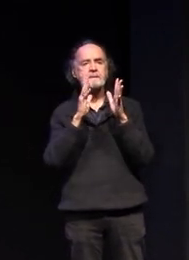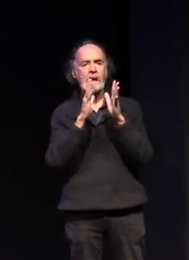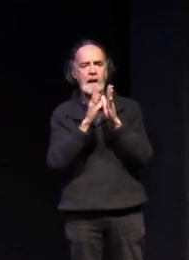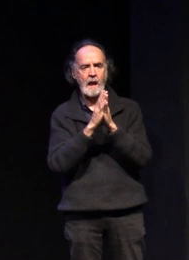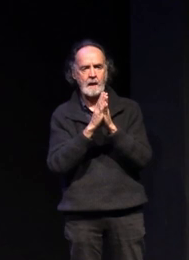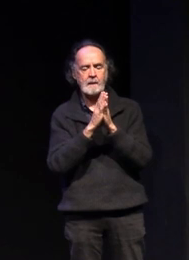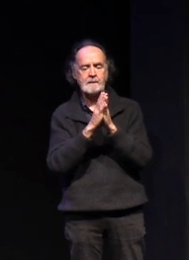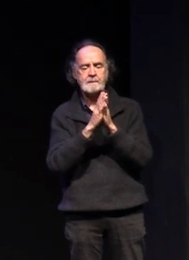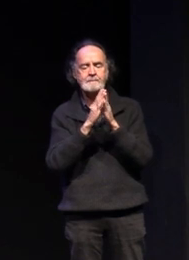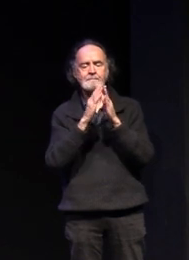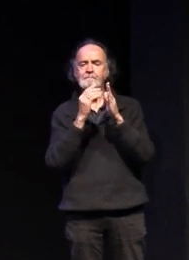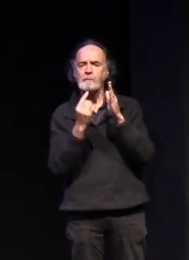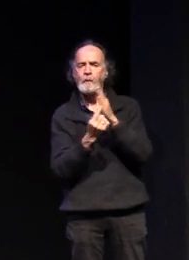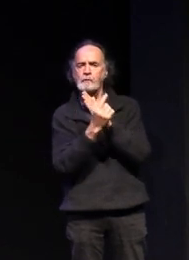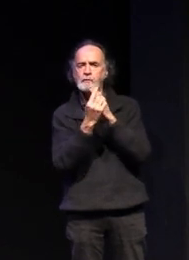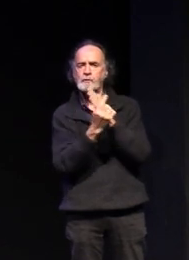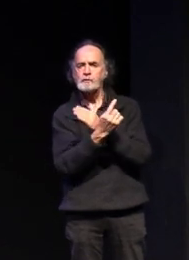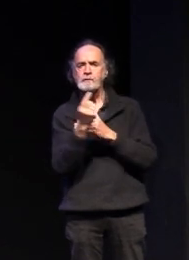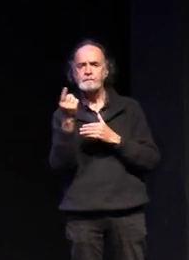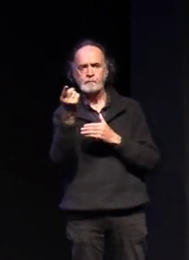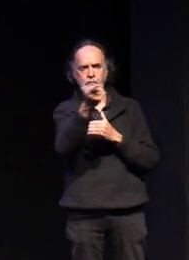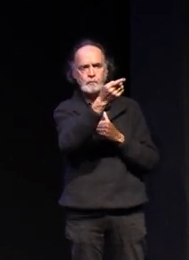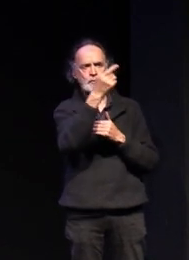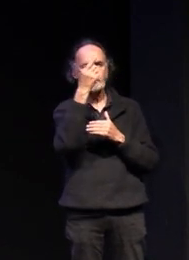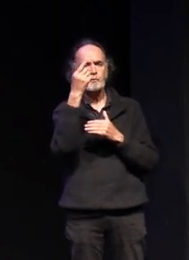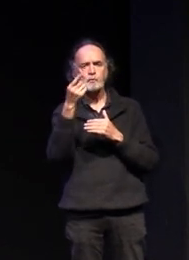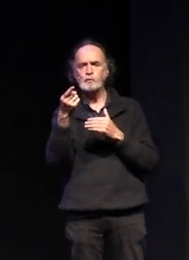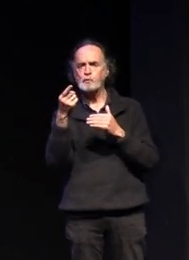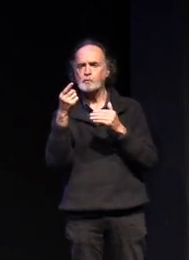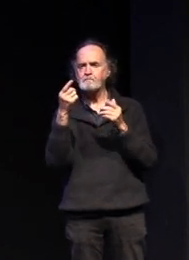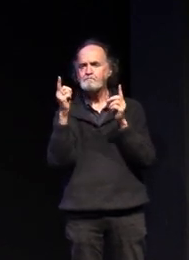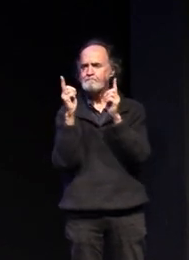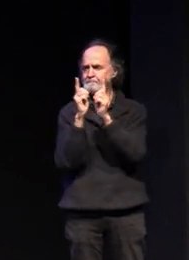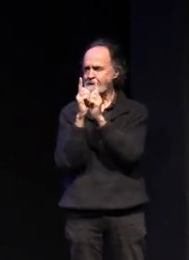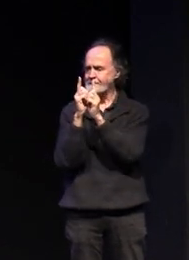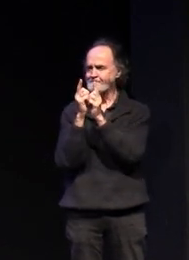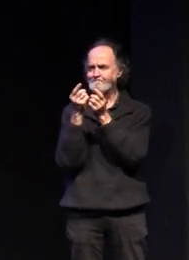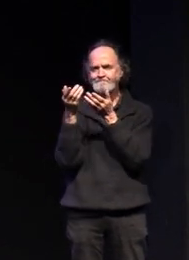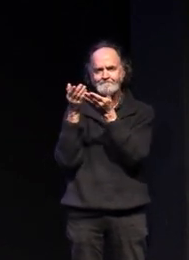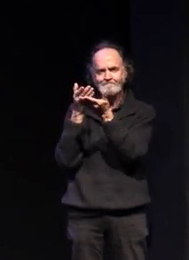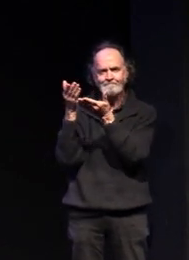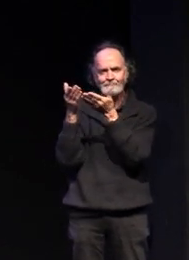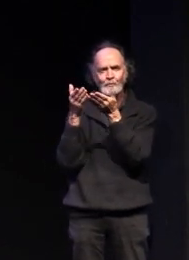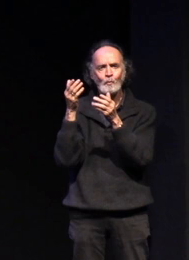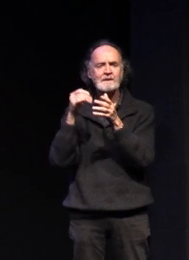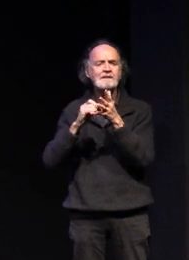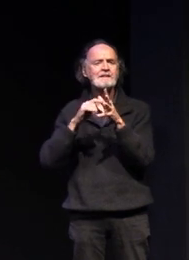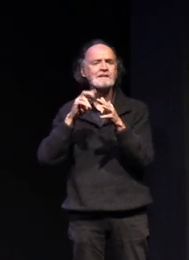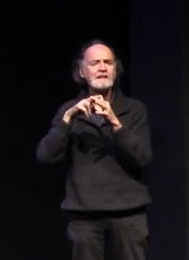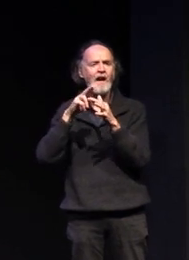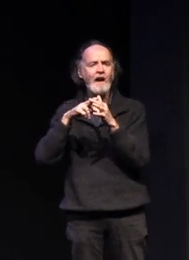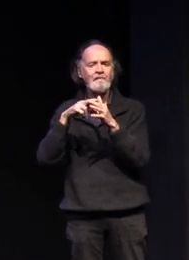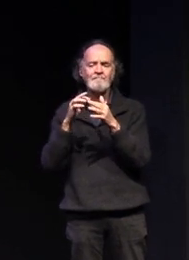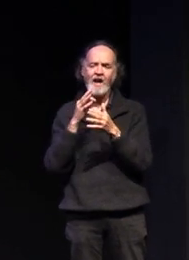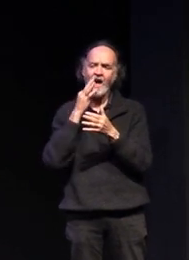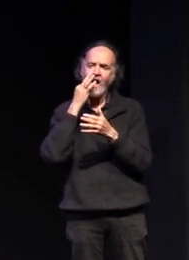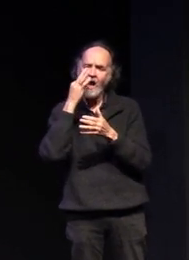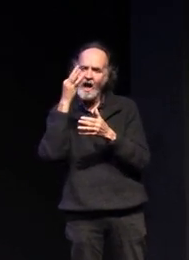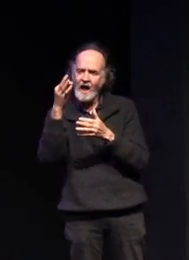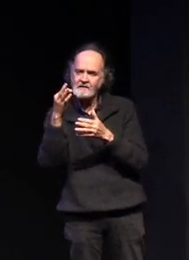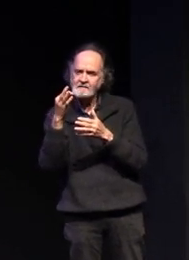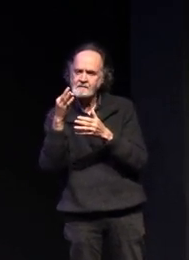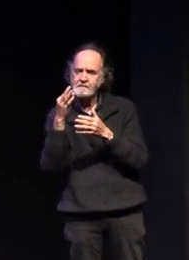opportunity for you to talk face to face with members of our staff to ask about particular